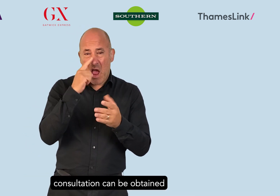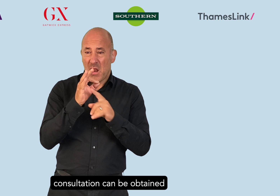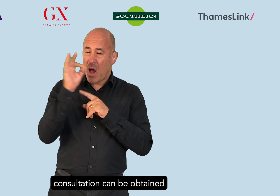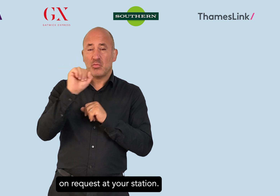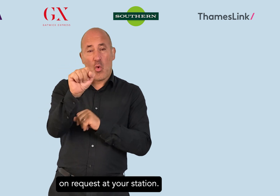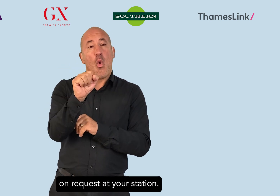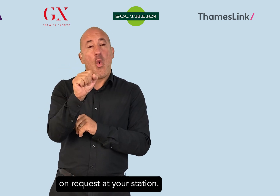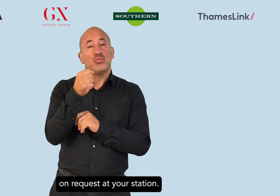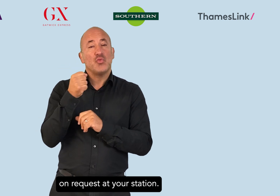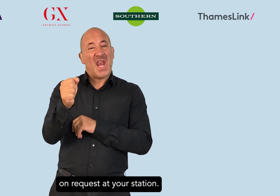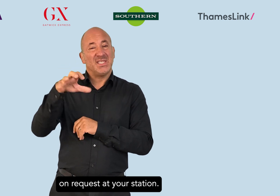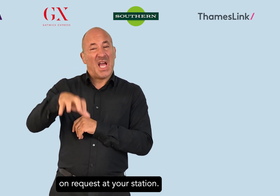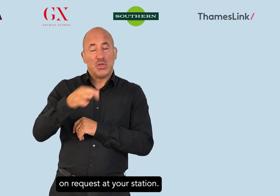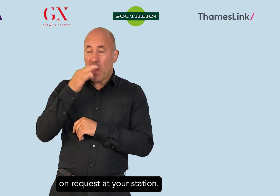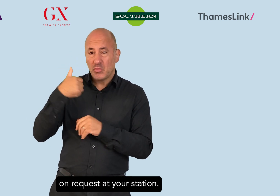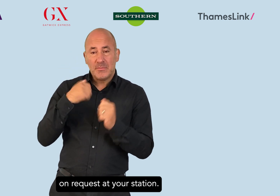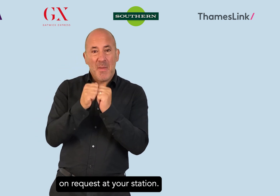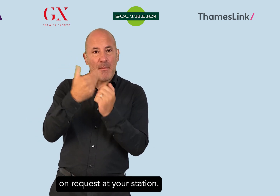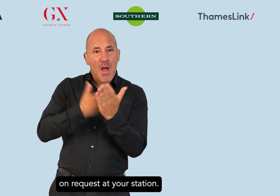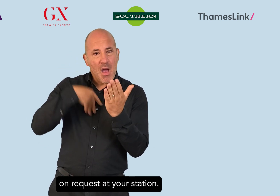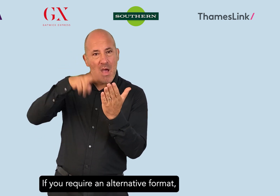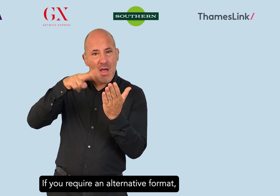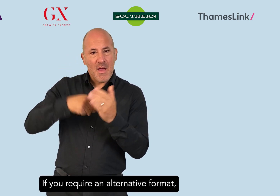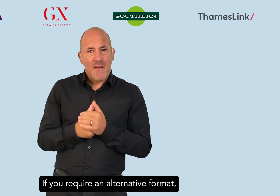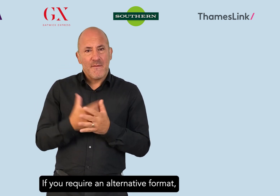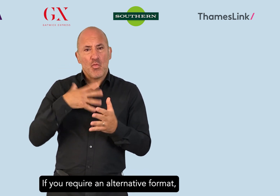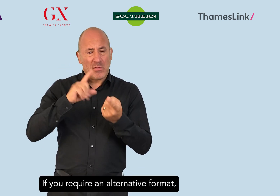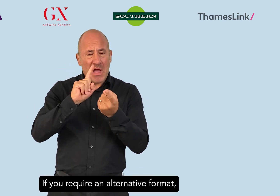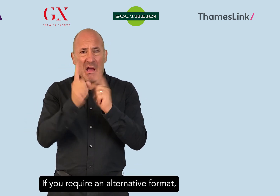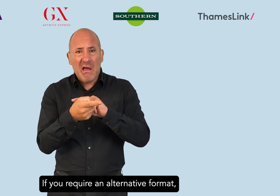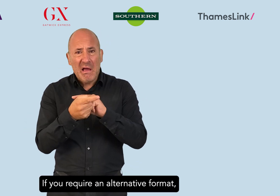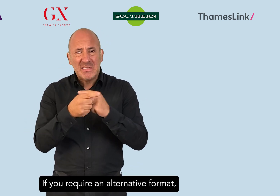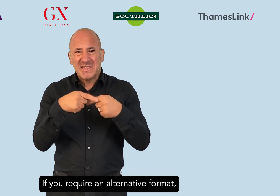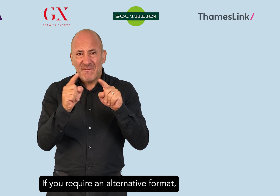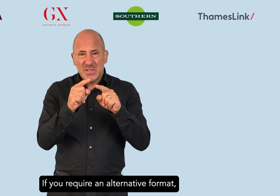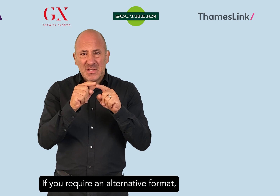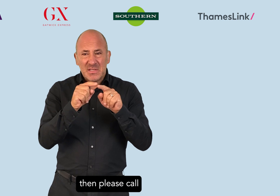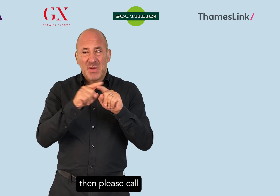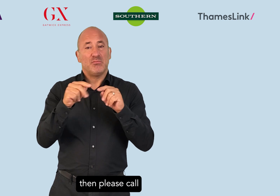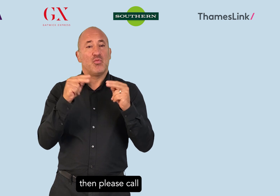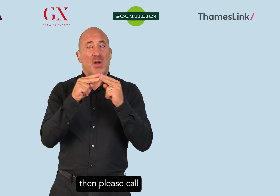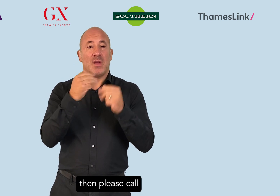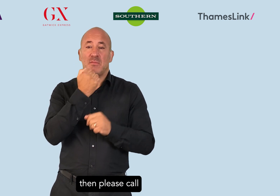obtained on request at your station. If you require an alternative format, then please call